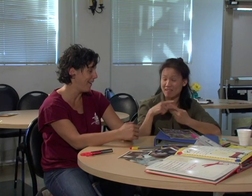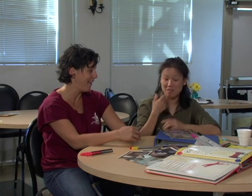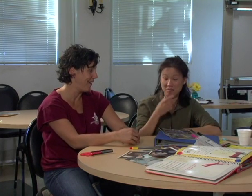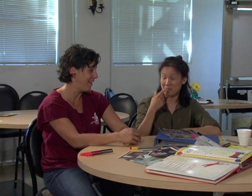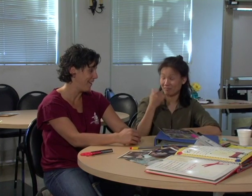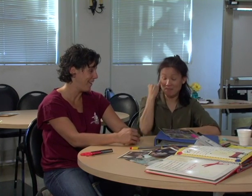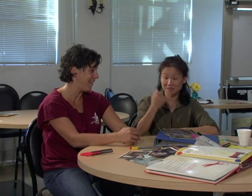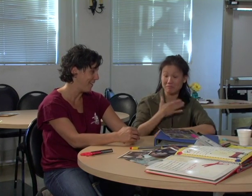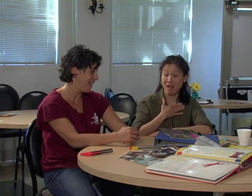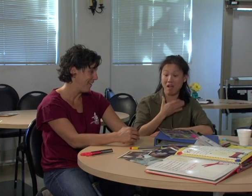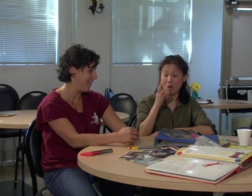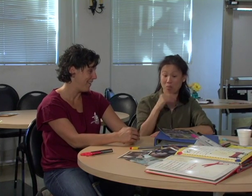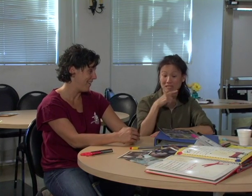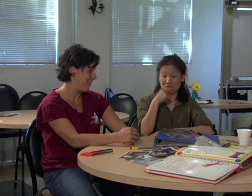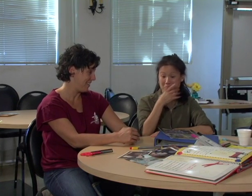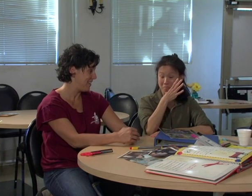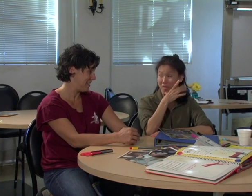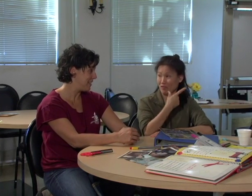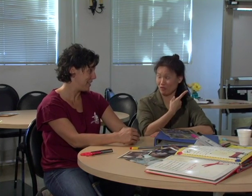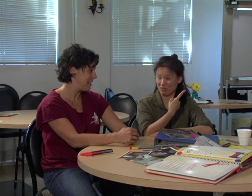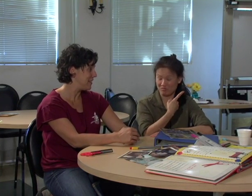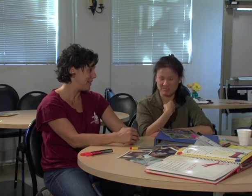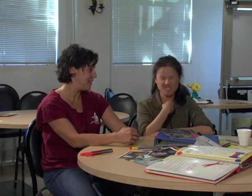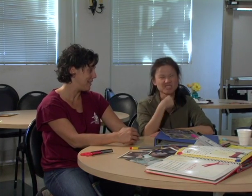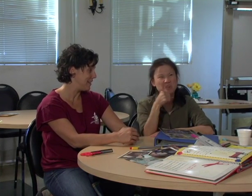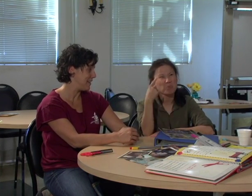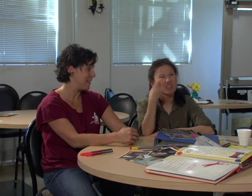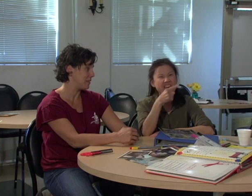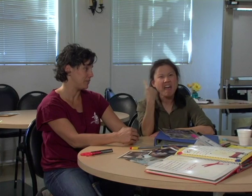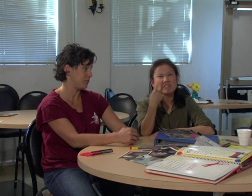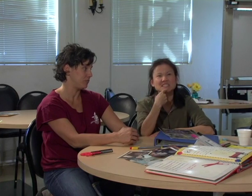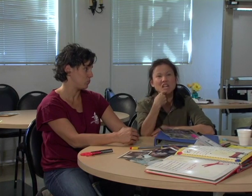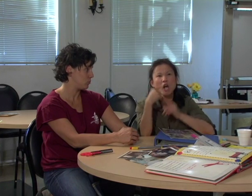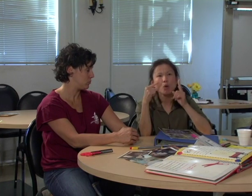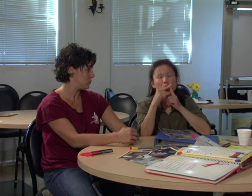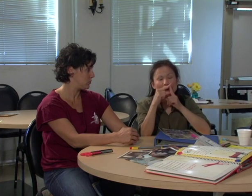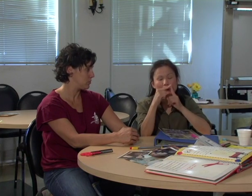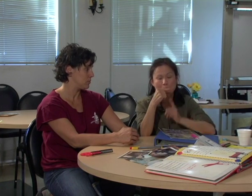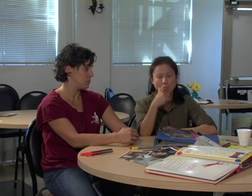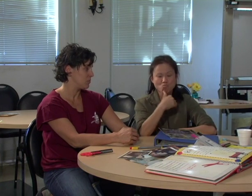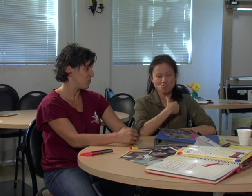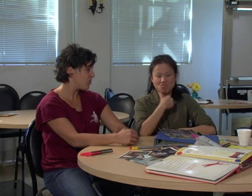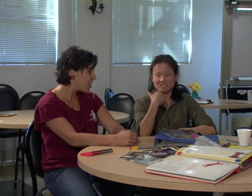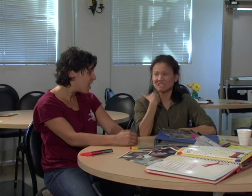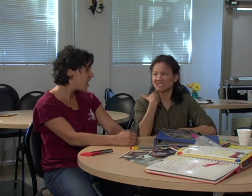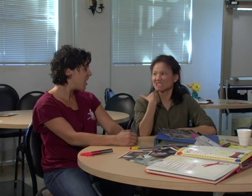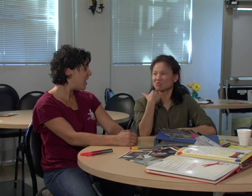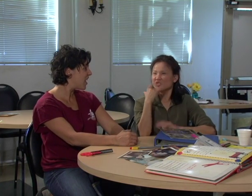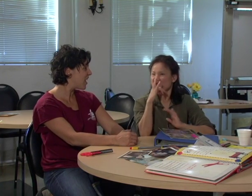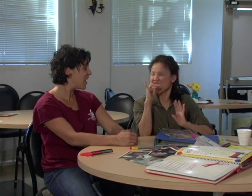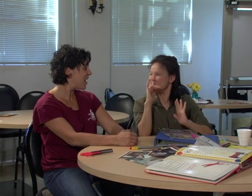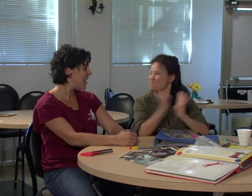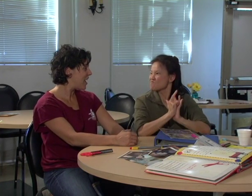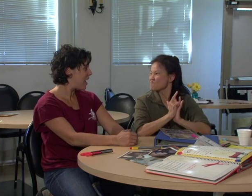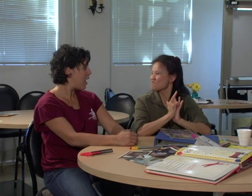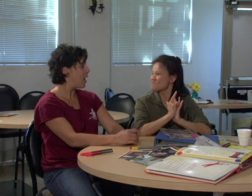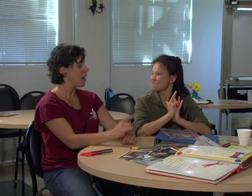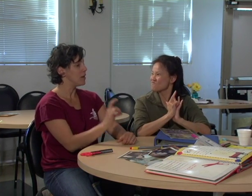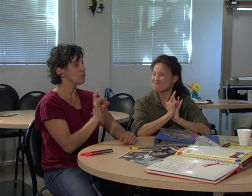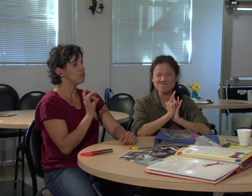You know, my mother is hearing, I don't think she ever said the word breast. It was too taboo.